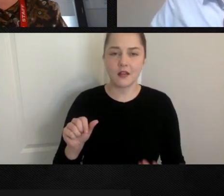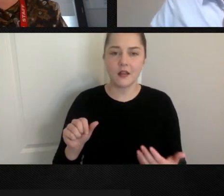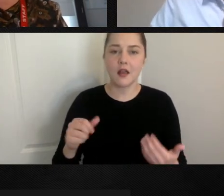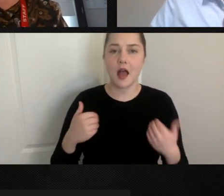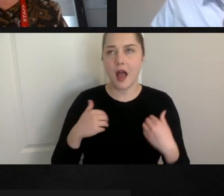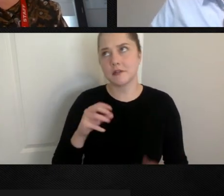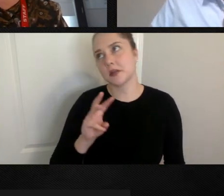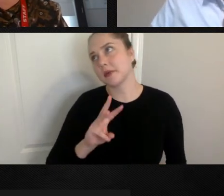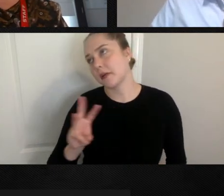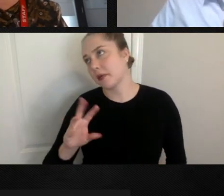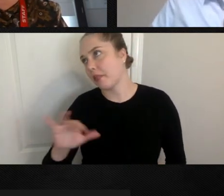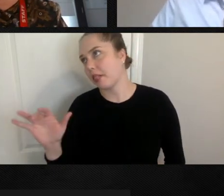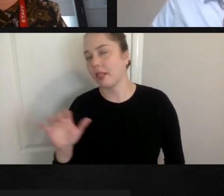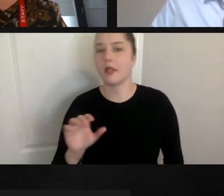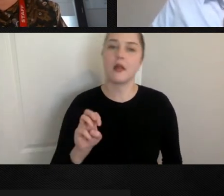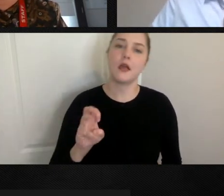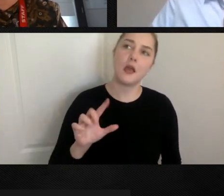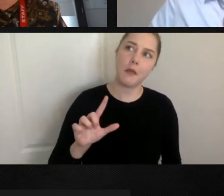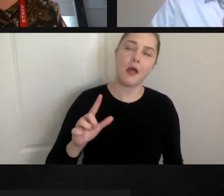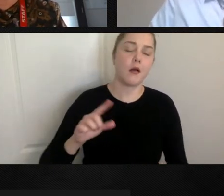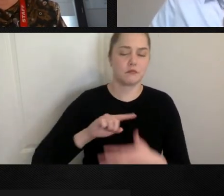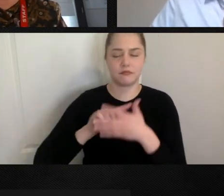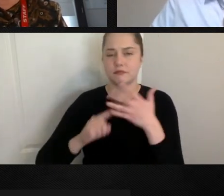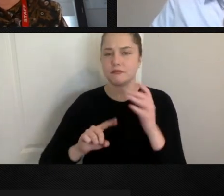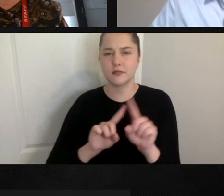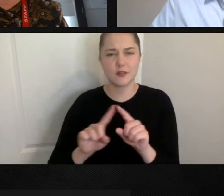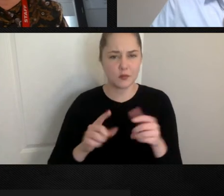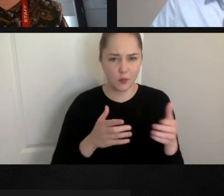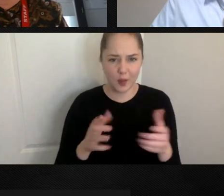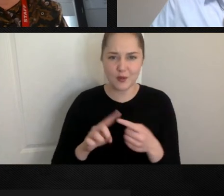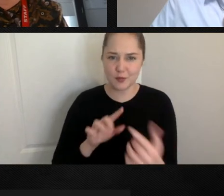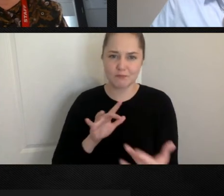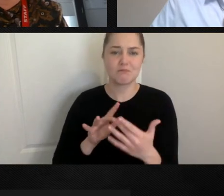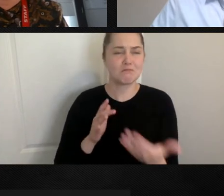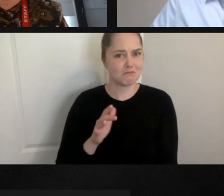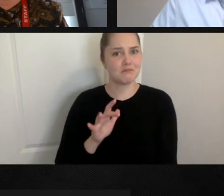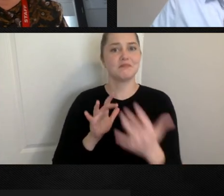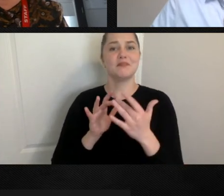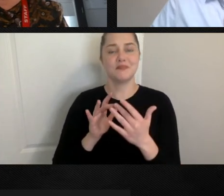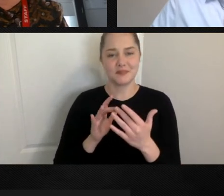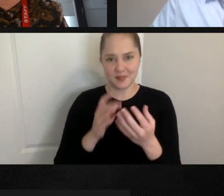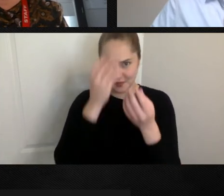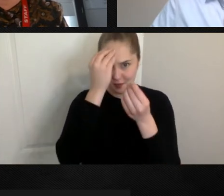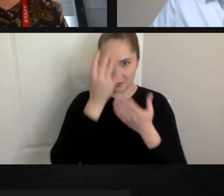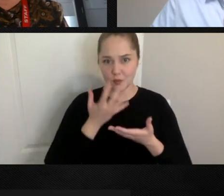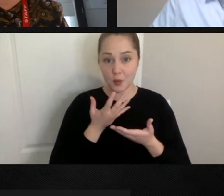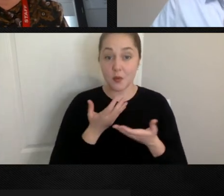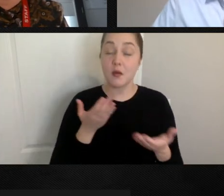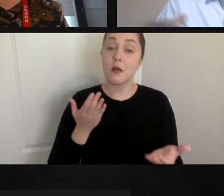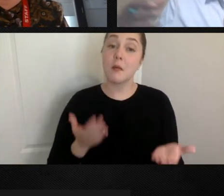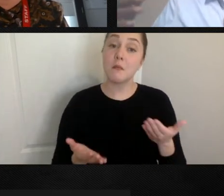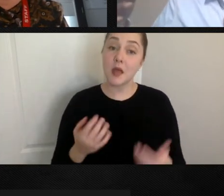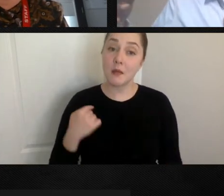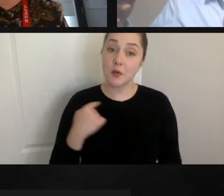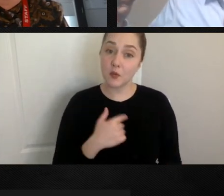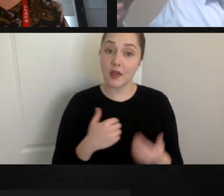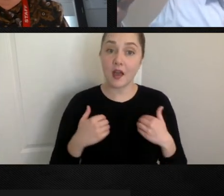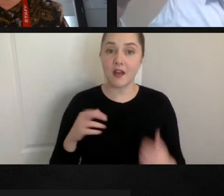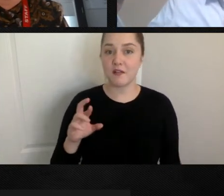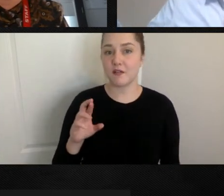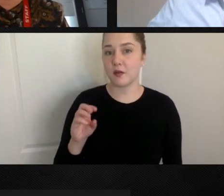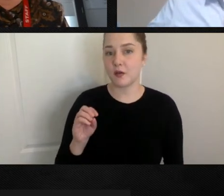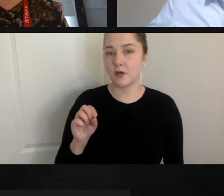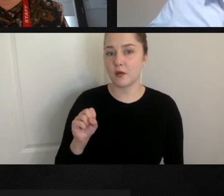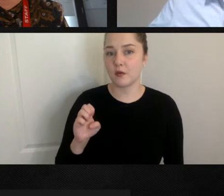emails and all of that and share that information with us. We may have the Rosetta Stone